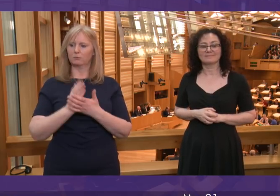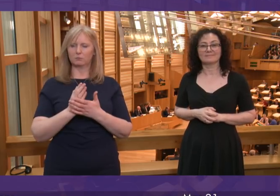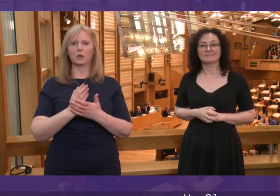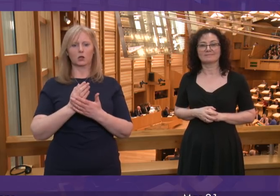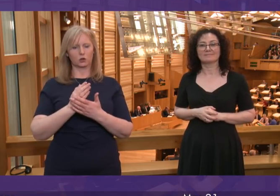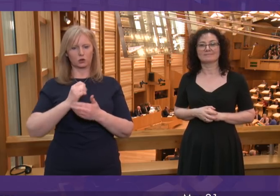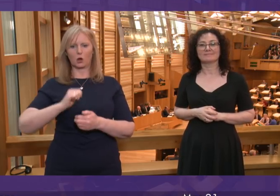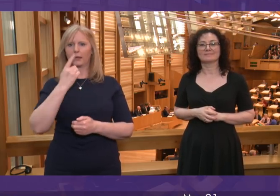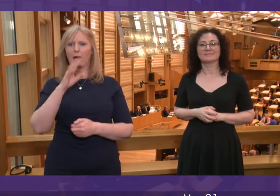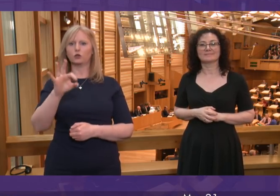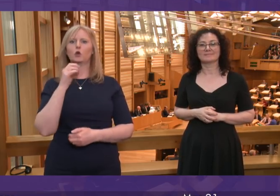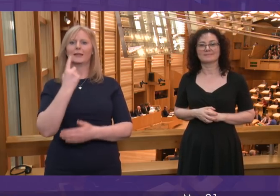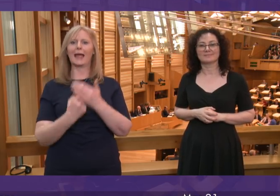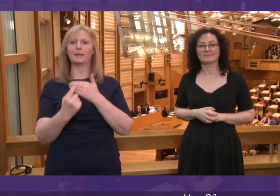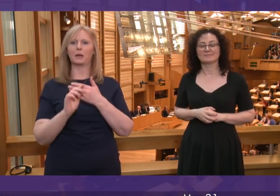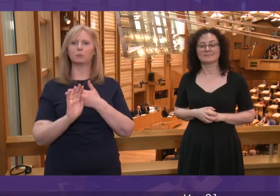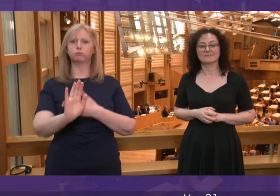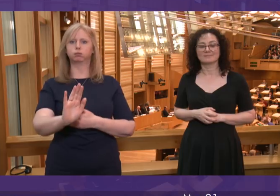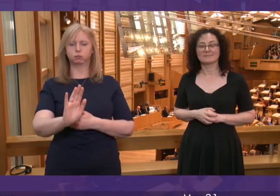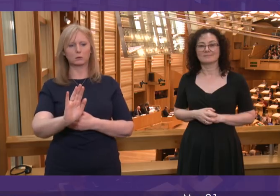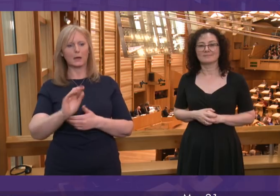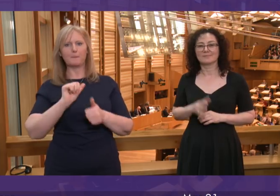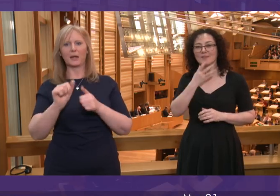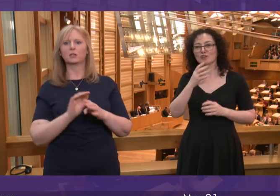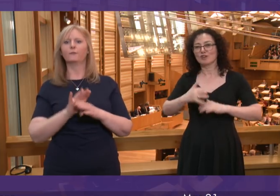brighter future than remaining part of Brexit Britain.